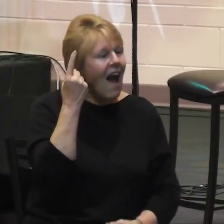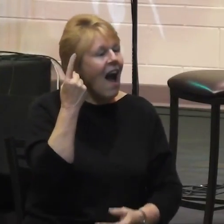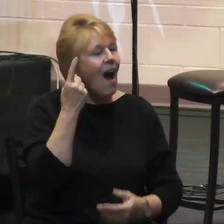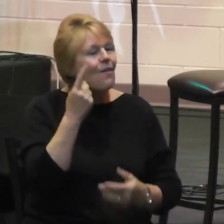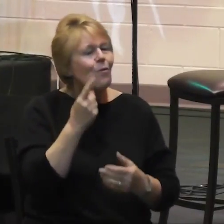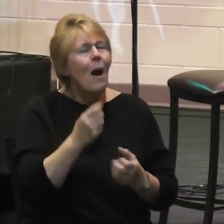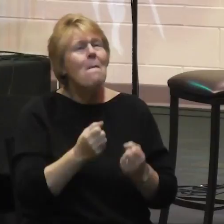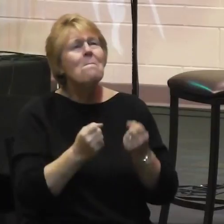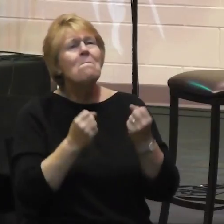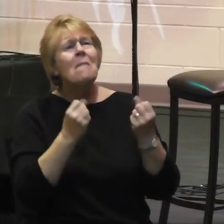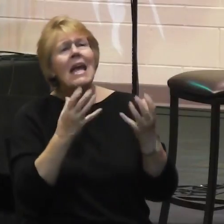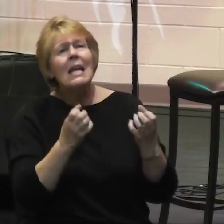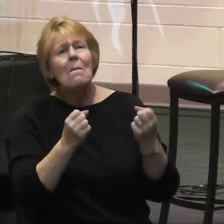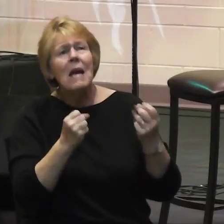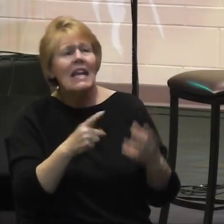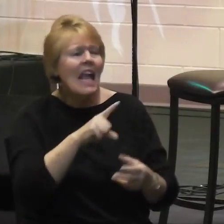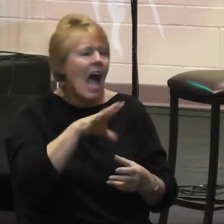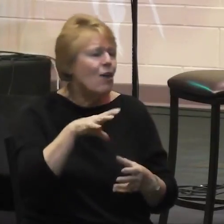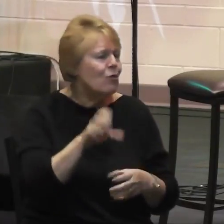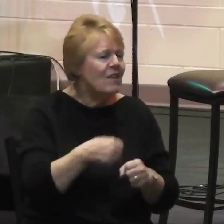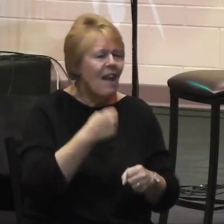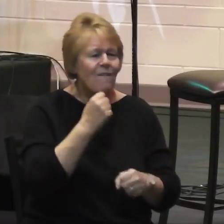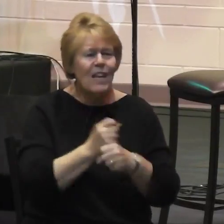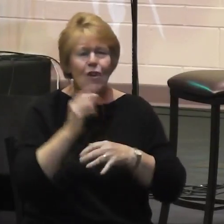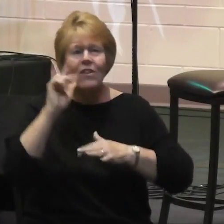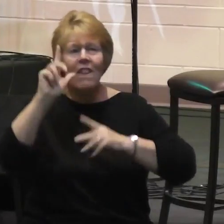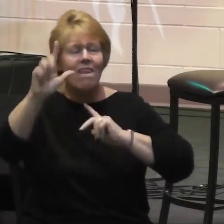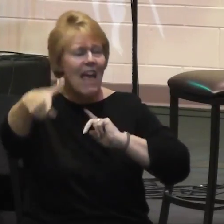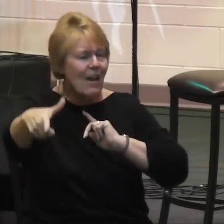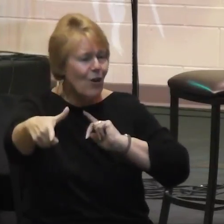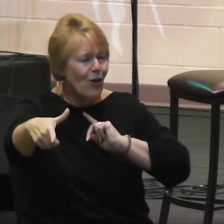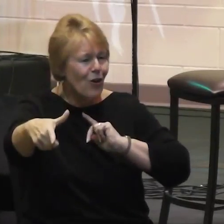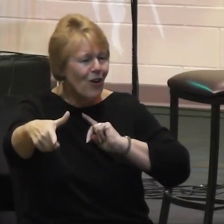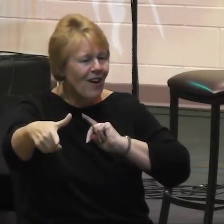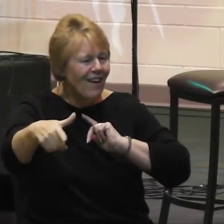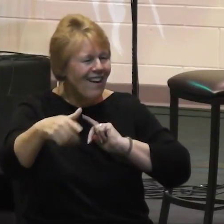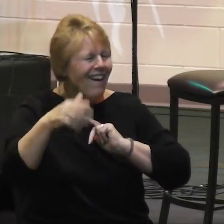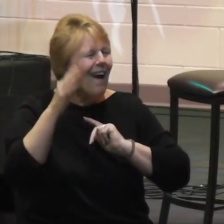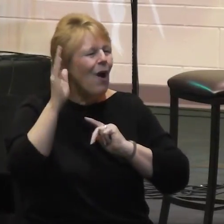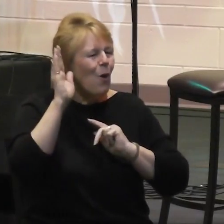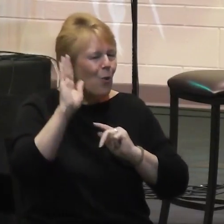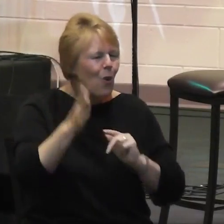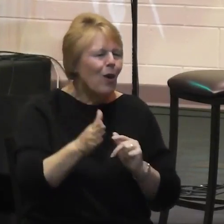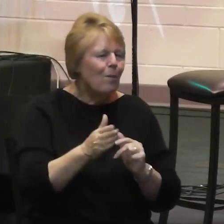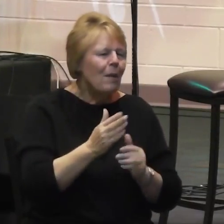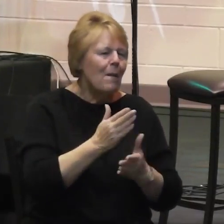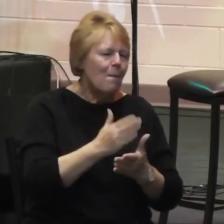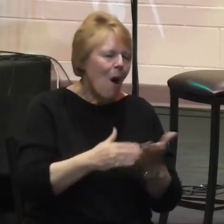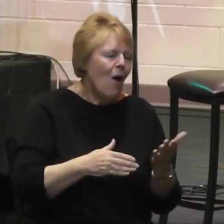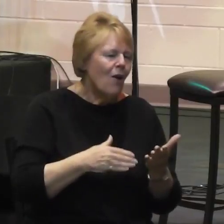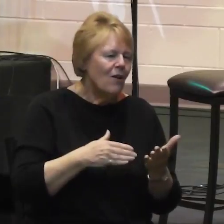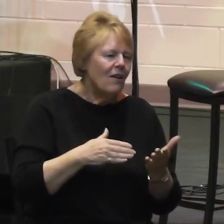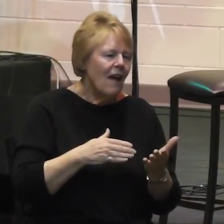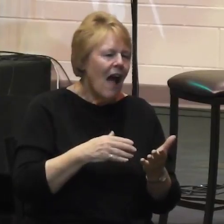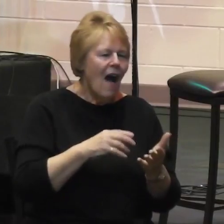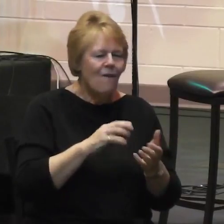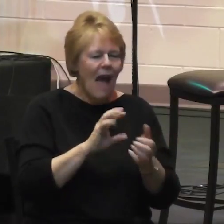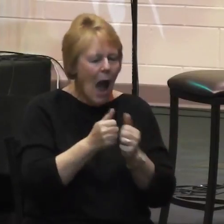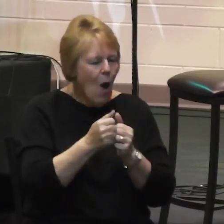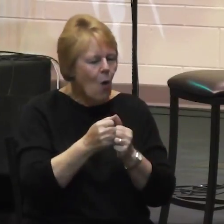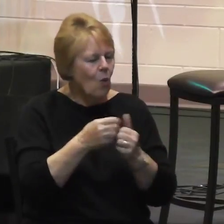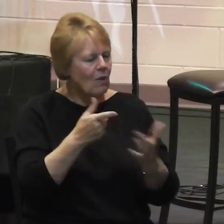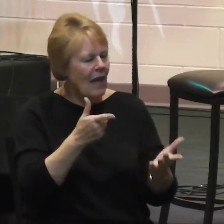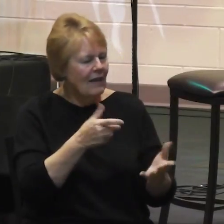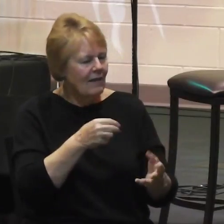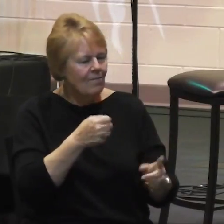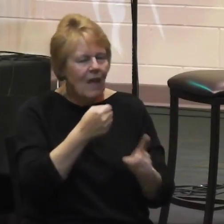will be one of the most powerful ingredients for effectiveness in the mission that he would live with